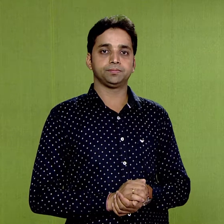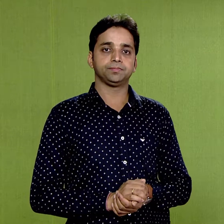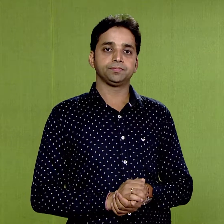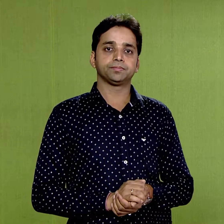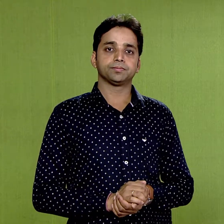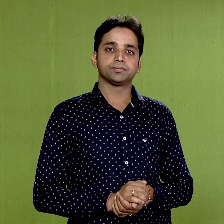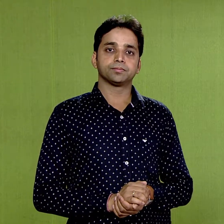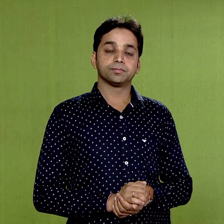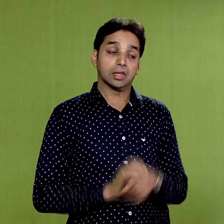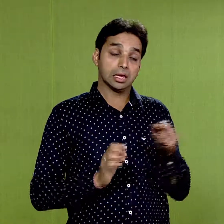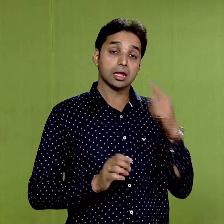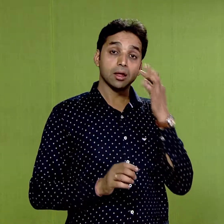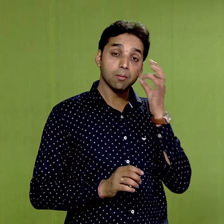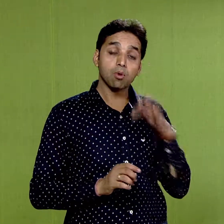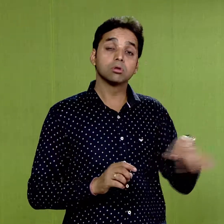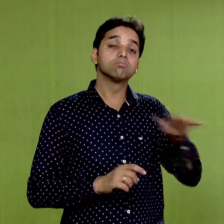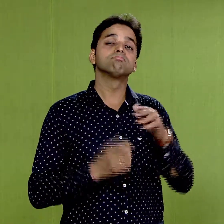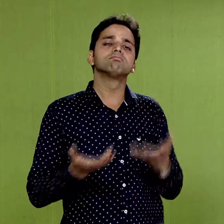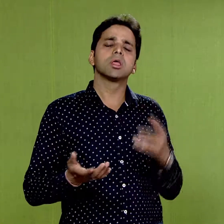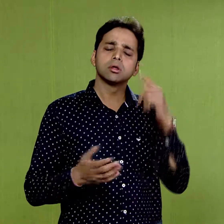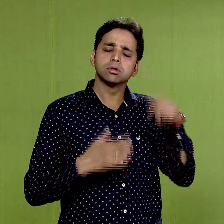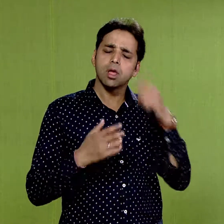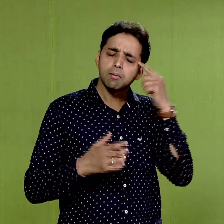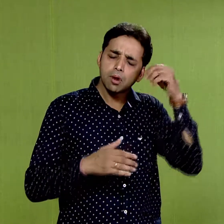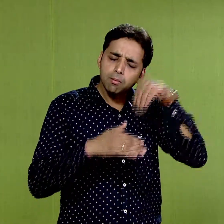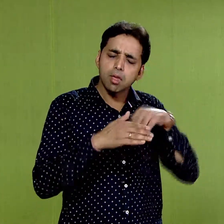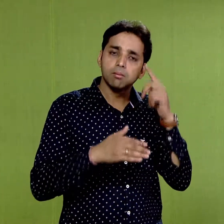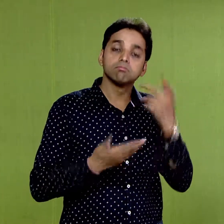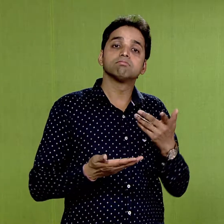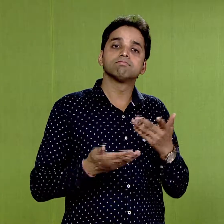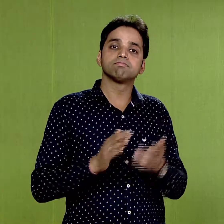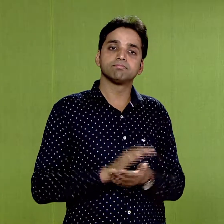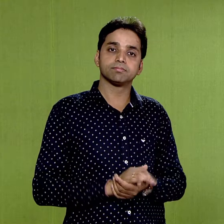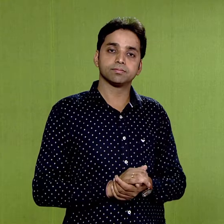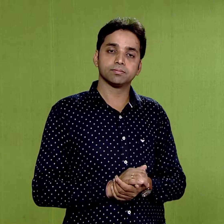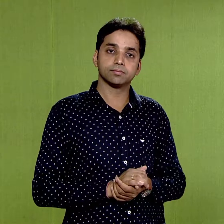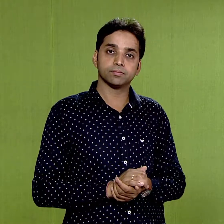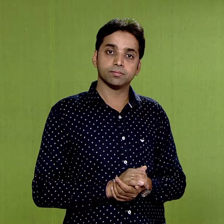The important thing to remember here is that green,